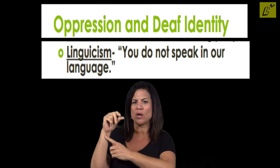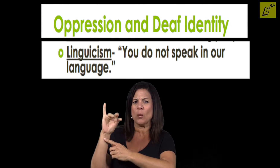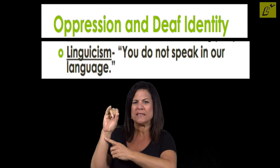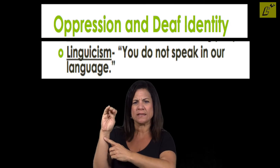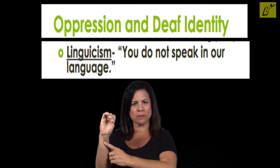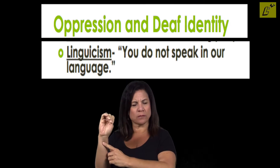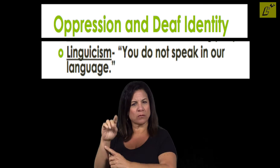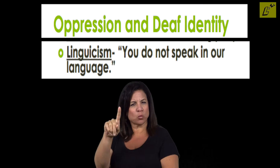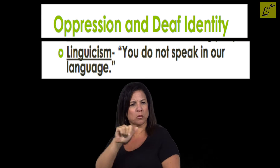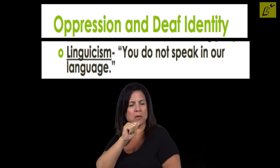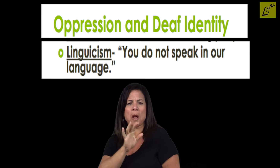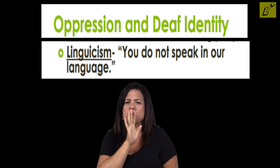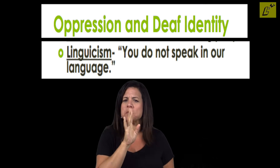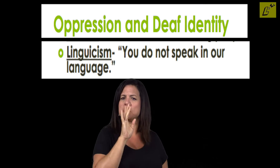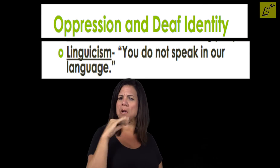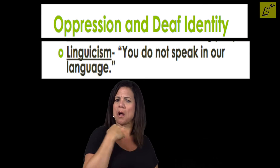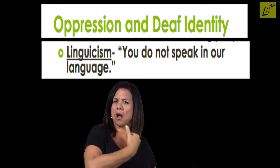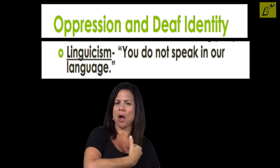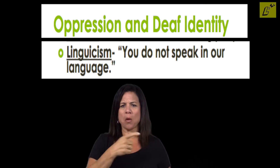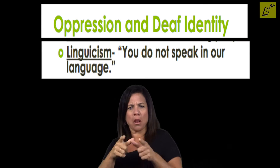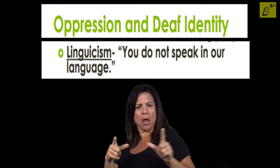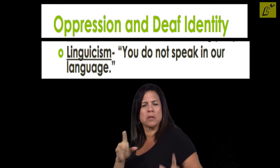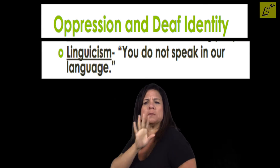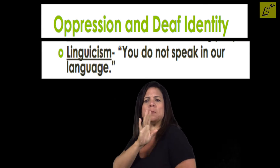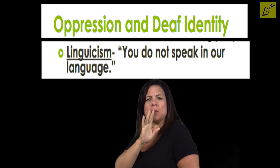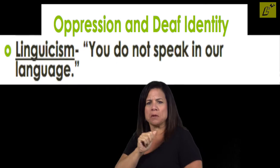Lingacism is when you say you do not speak in our language